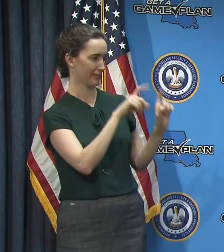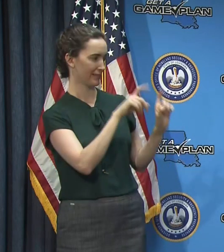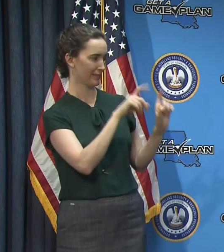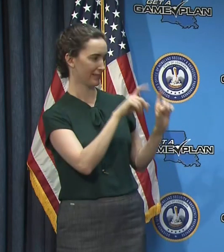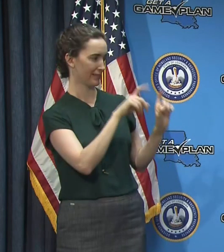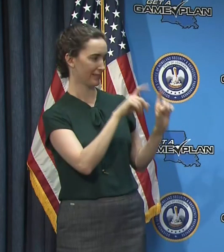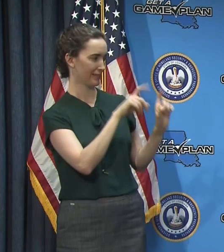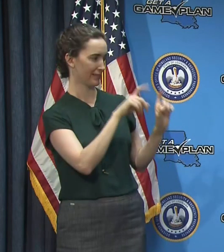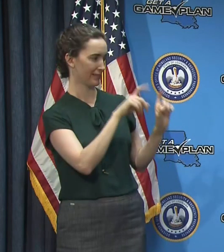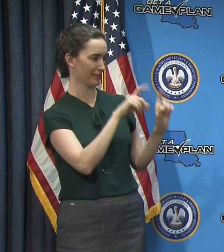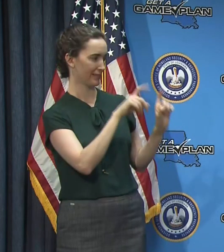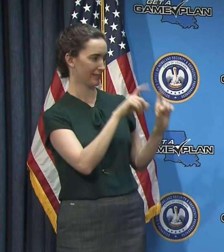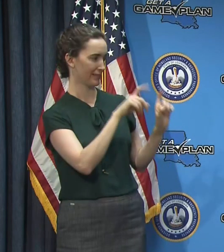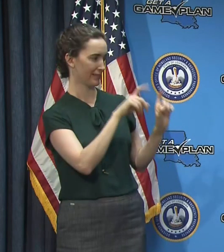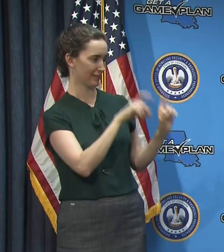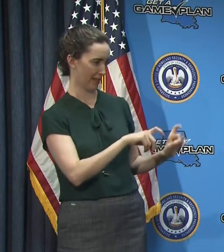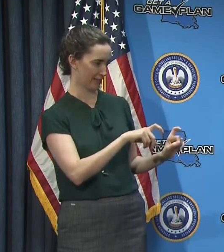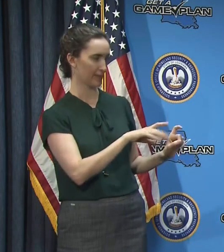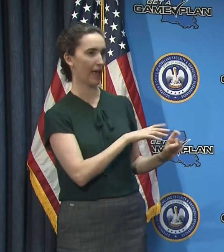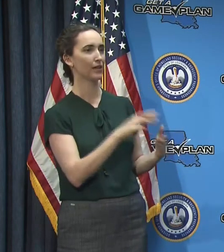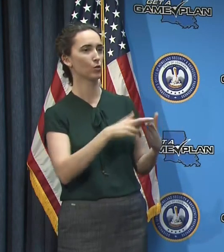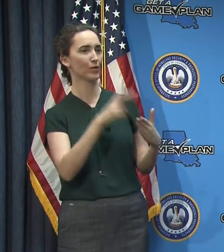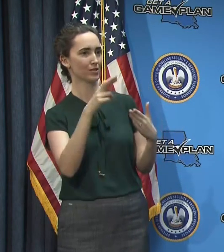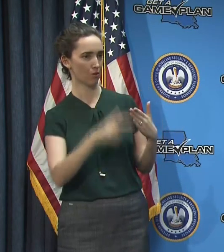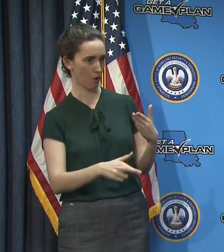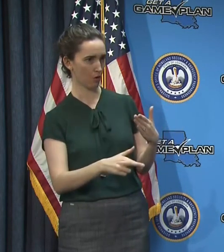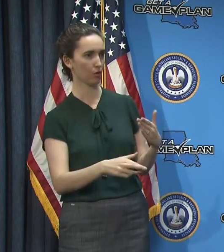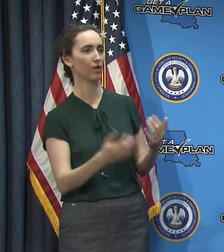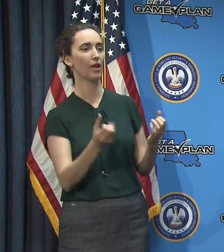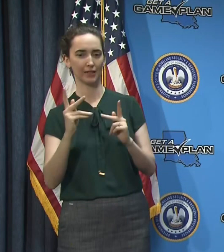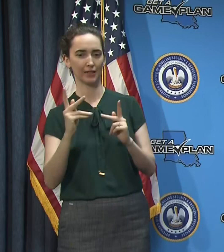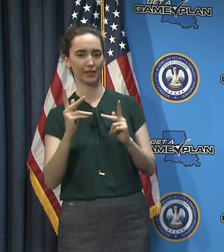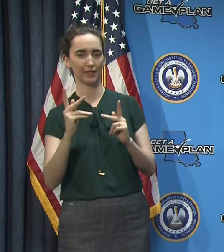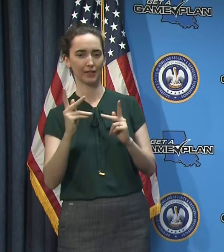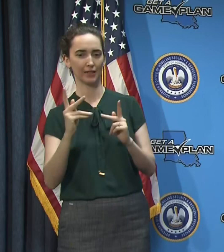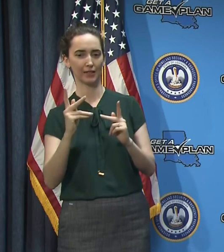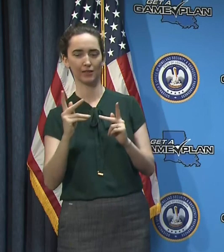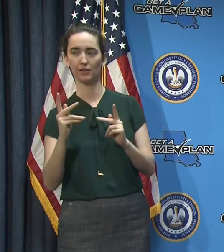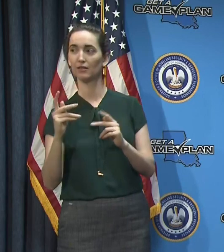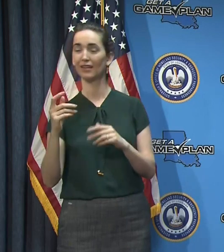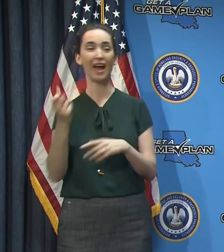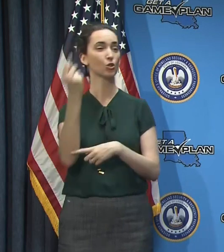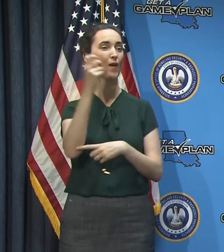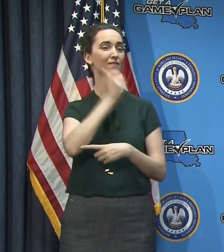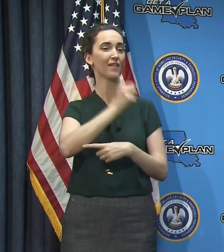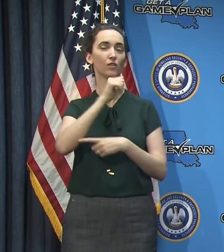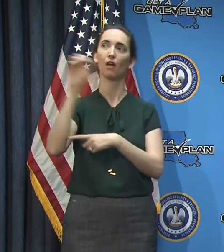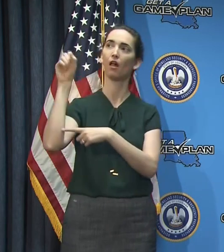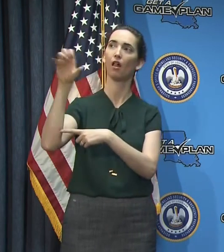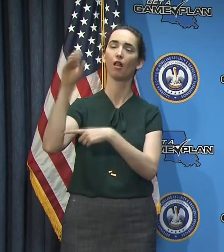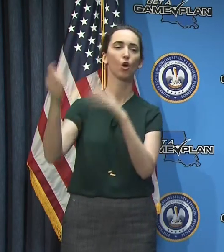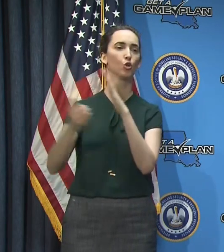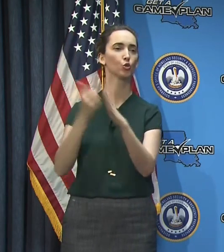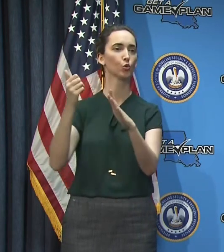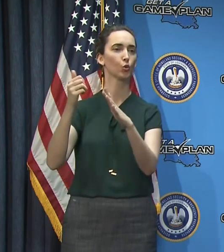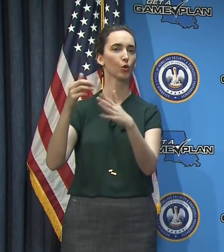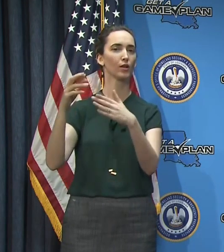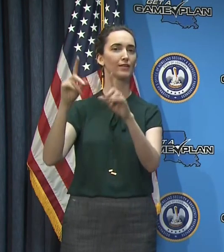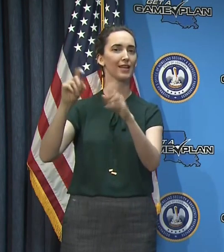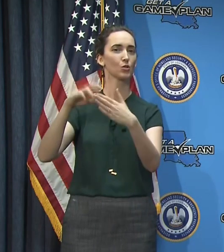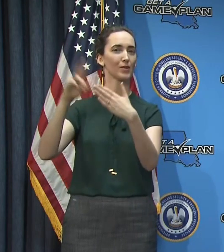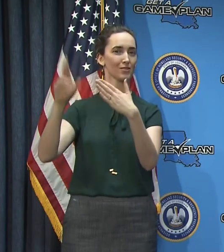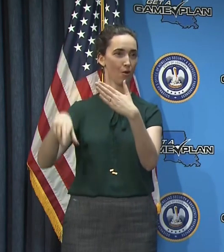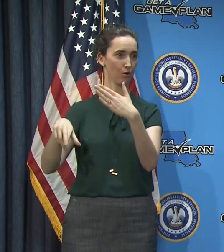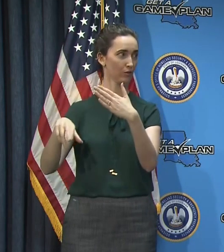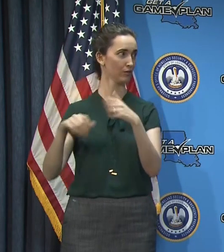numbers that we're getting out, uh, daily, is there any idea of